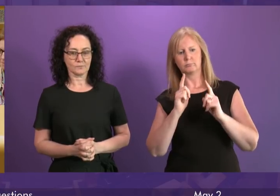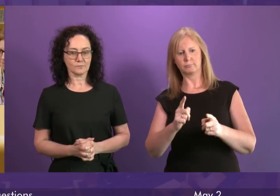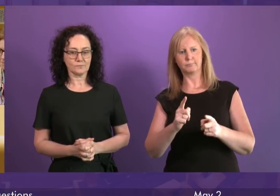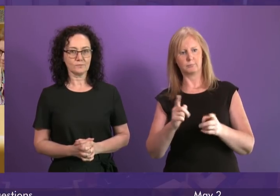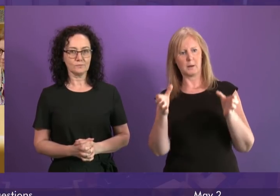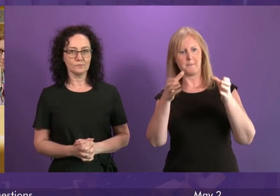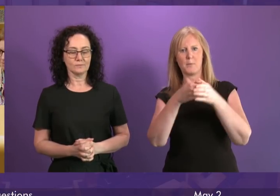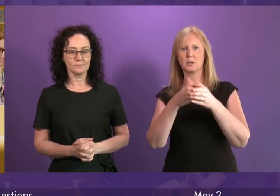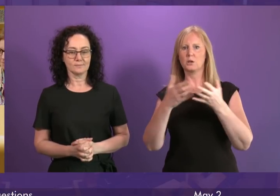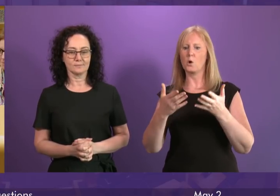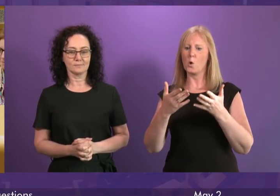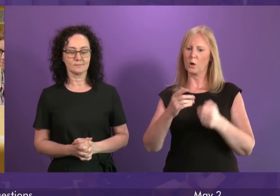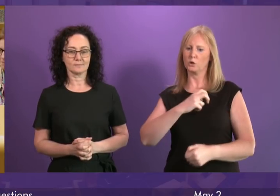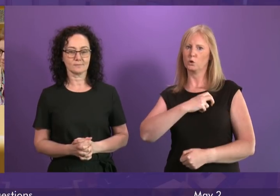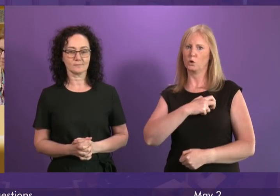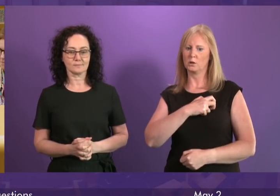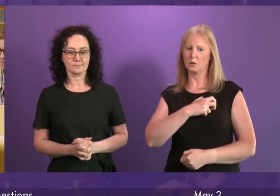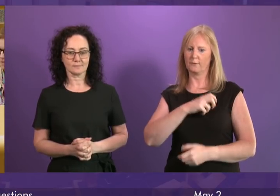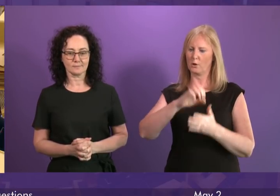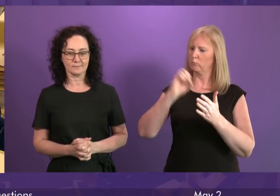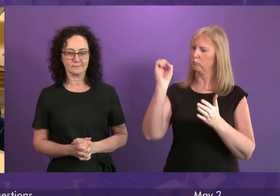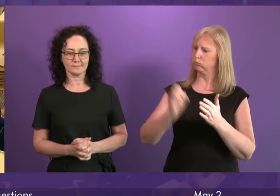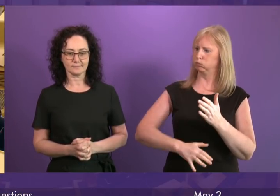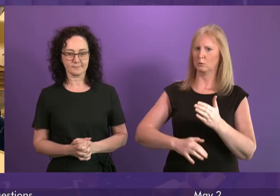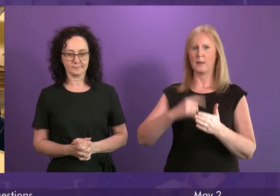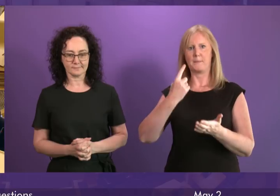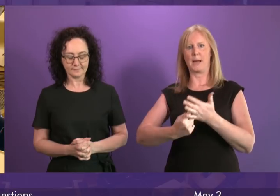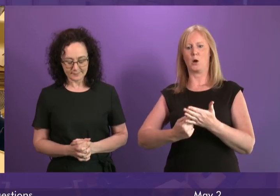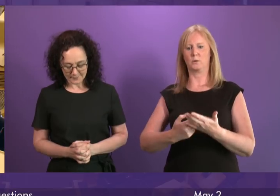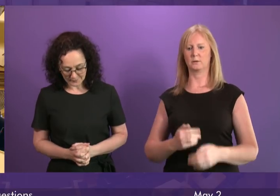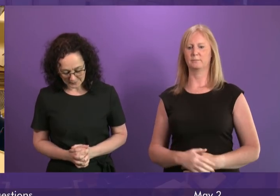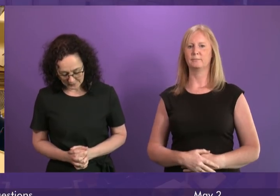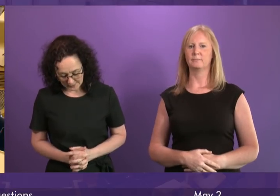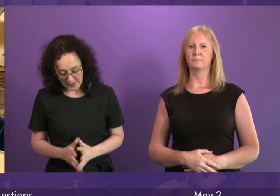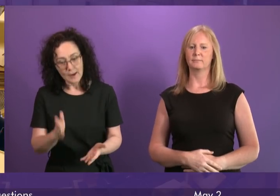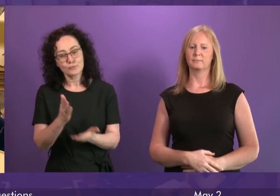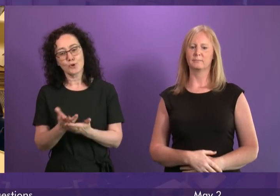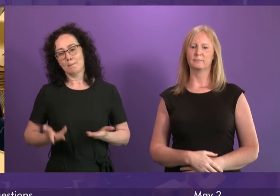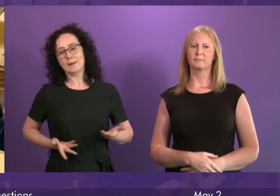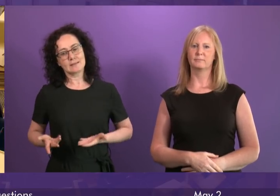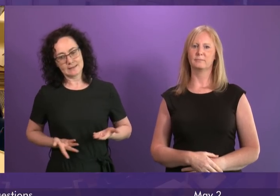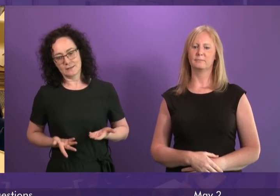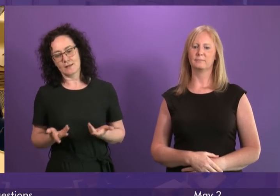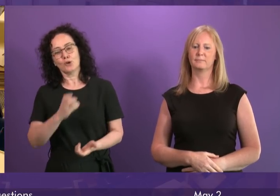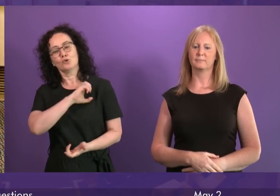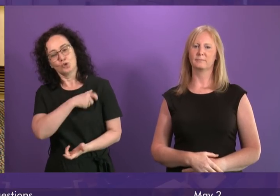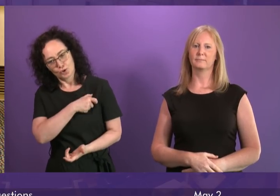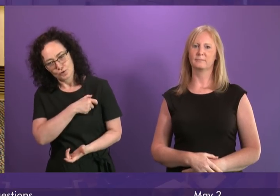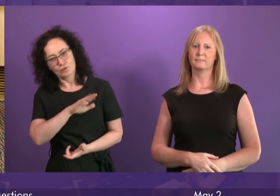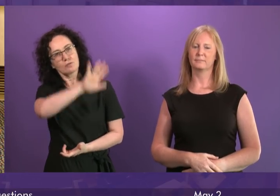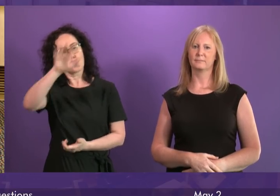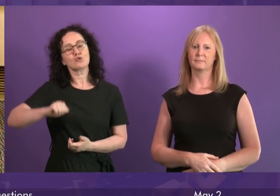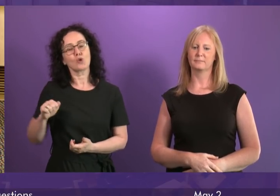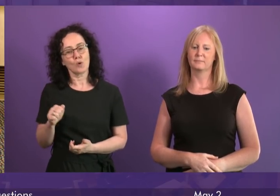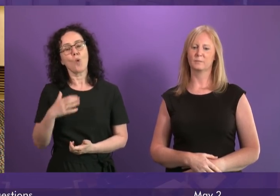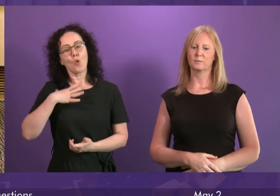union which has given its support to scrapping the pound? First Minister. Well, I'm sure businesses and trade unions across the country will want to